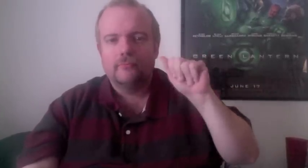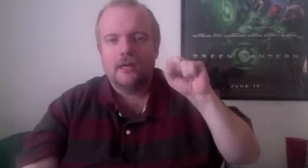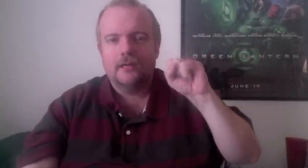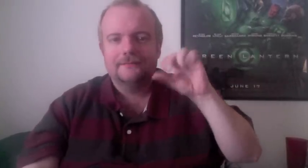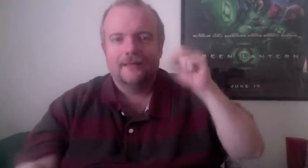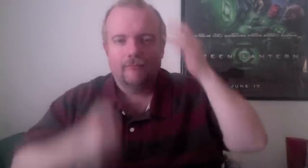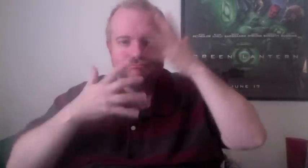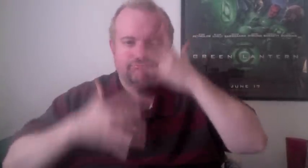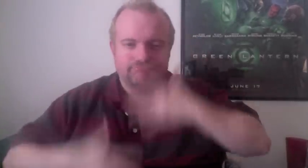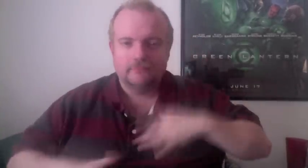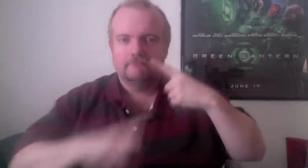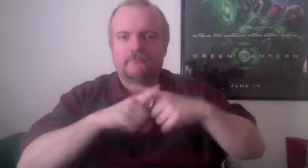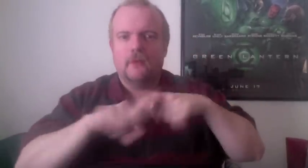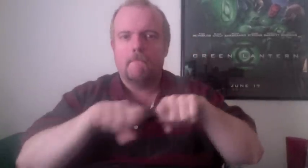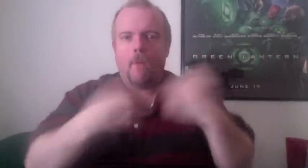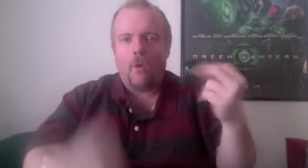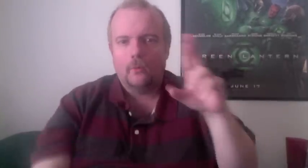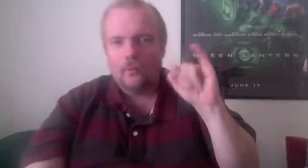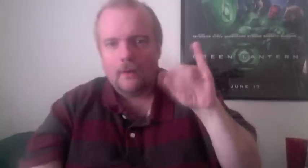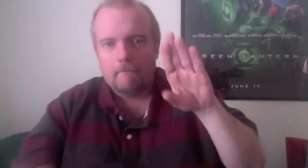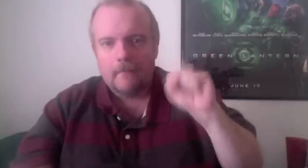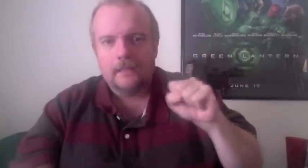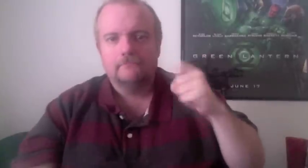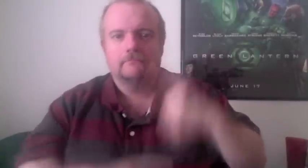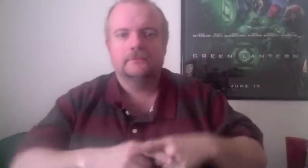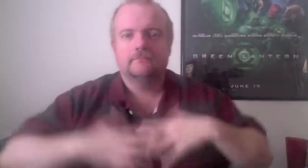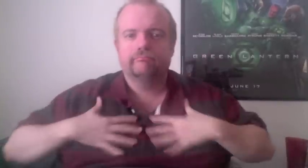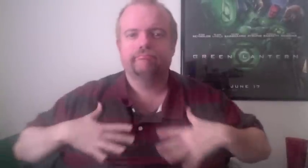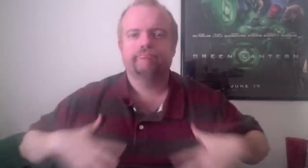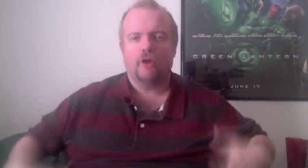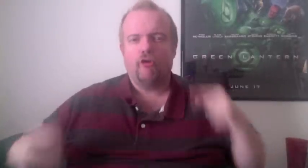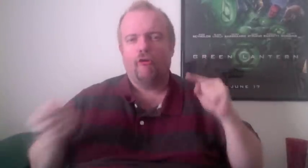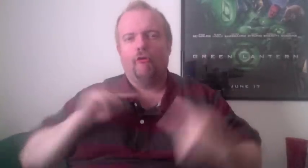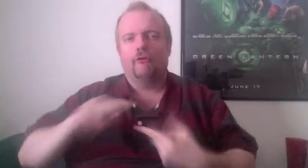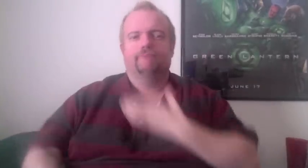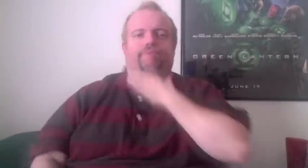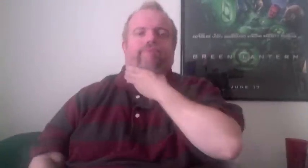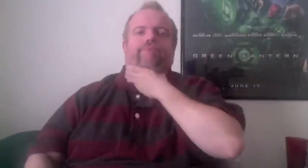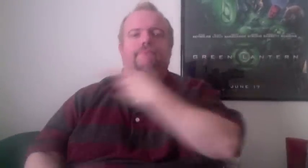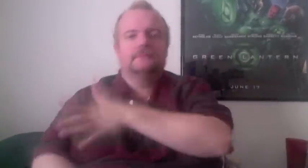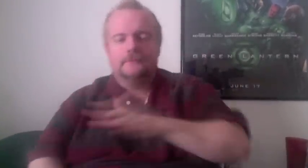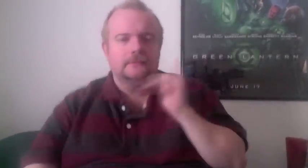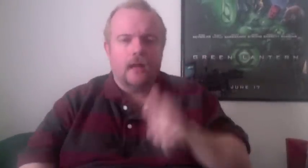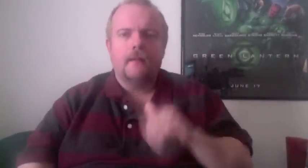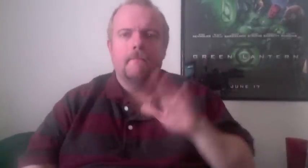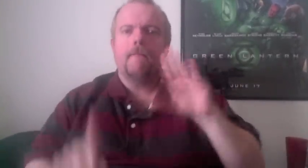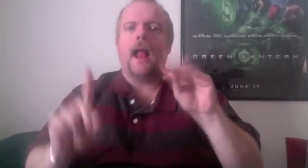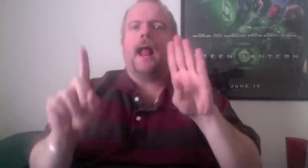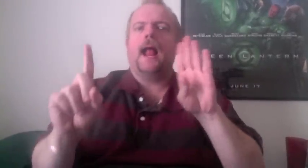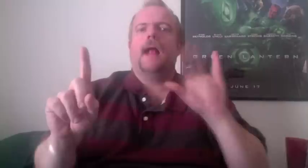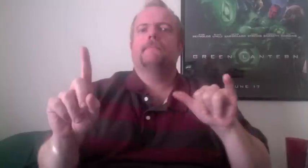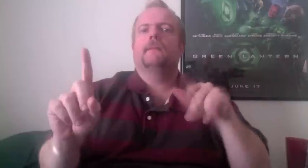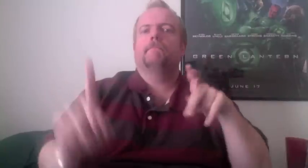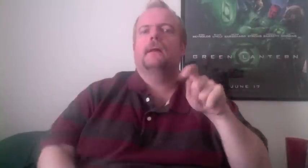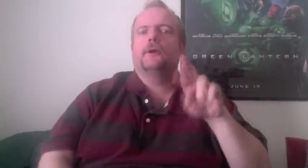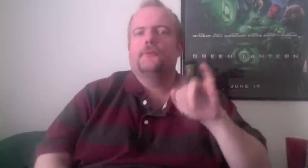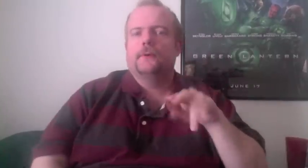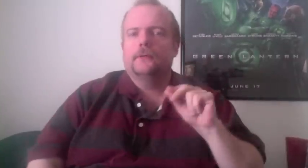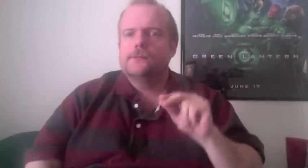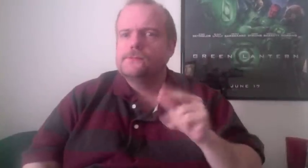couldn't get out, and then I left. I came into the shop, and it was in the morning, and I see the dog. Oh, my God, what is he doing out? And